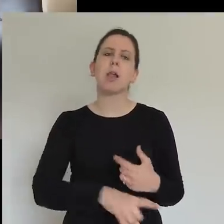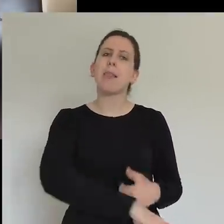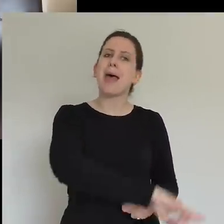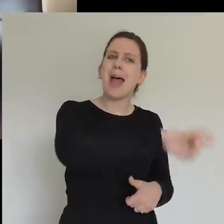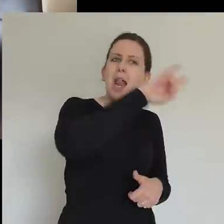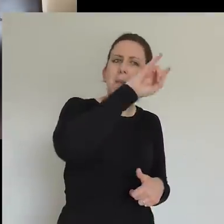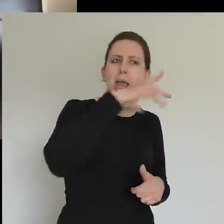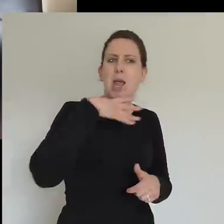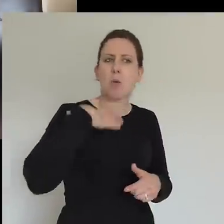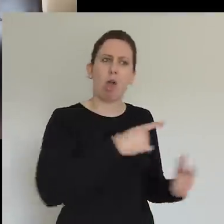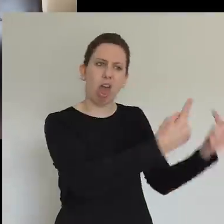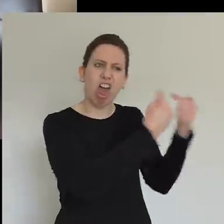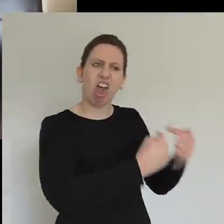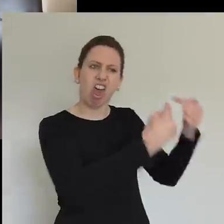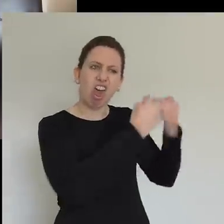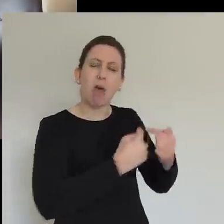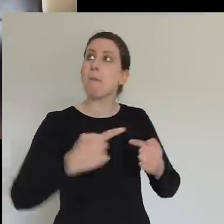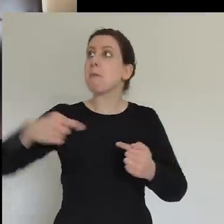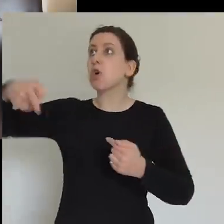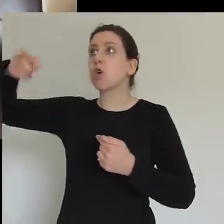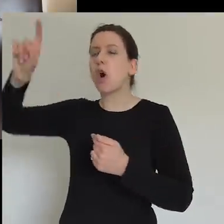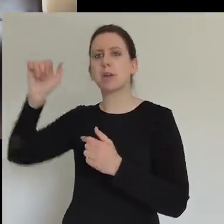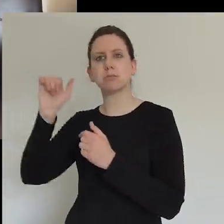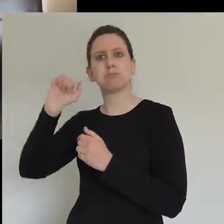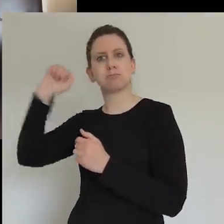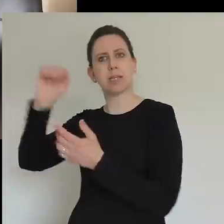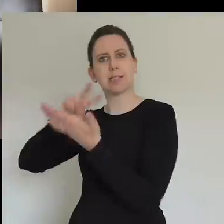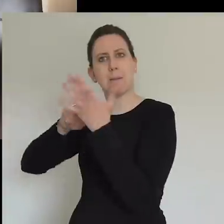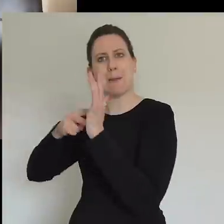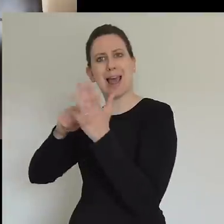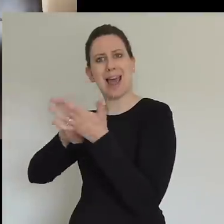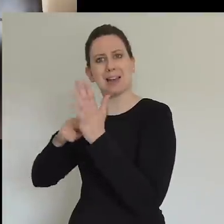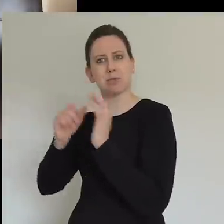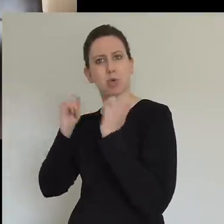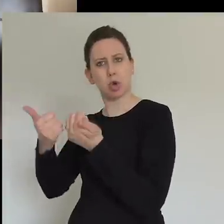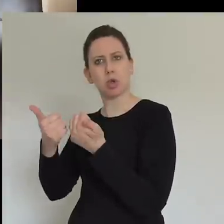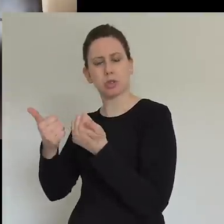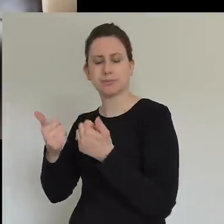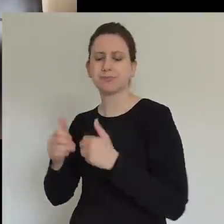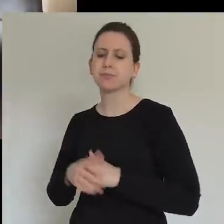good. Can I just share about it? Share your strange childbirth thing.